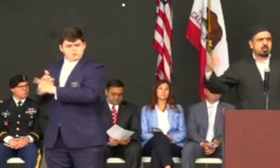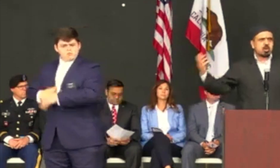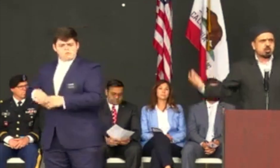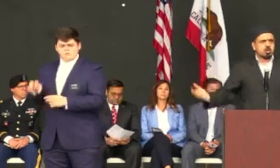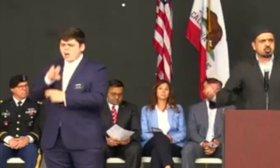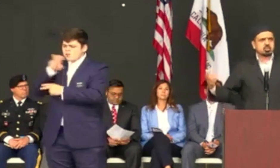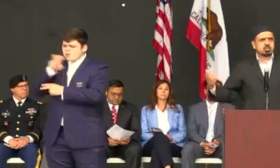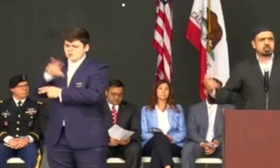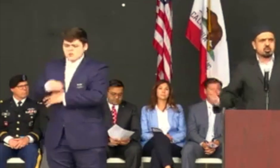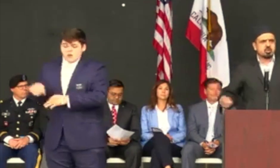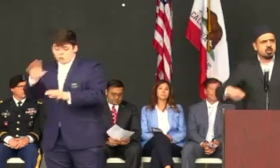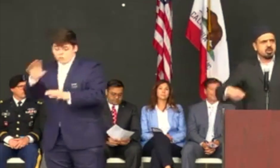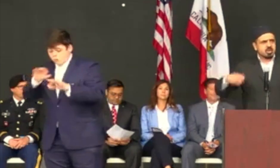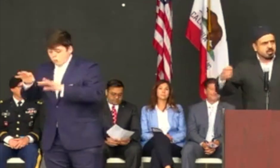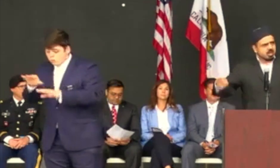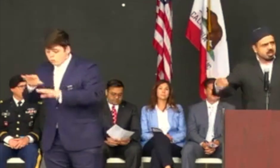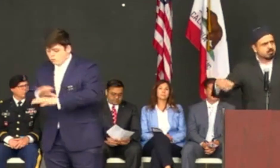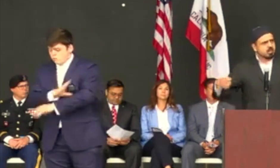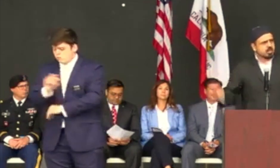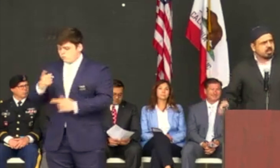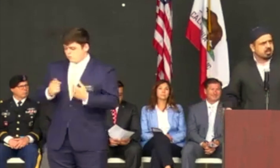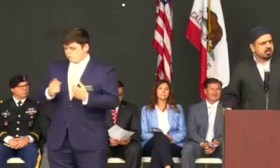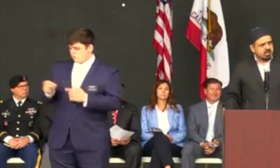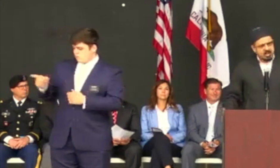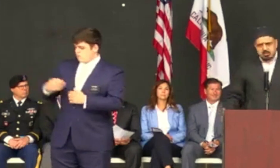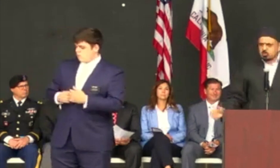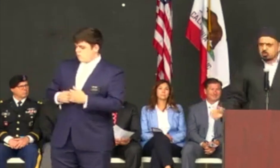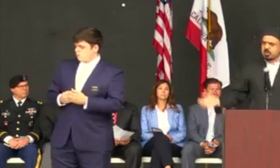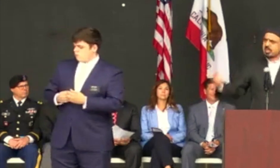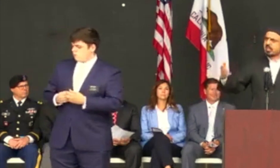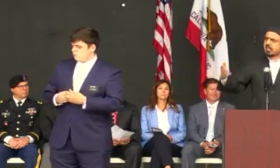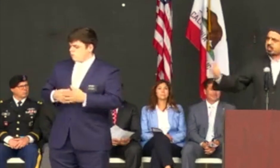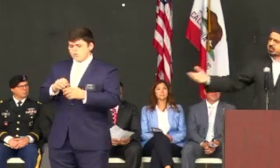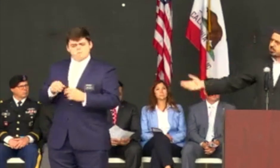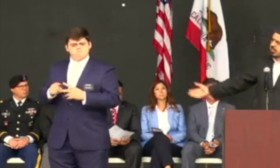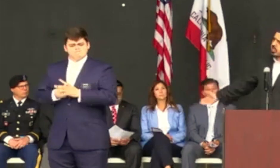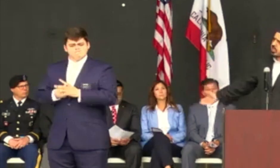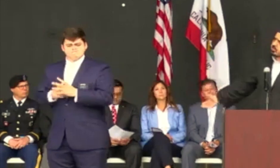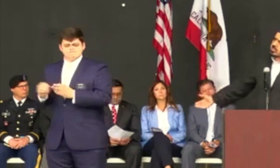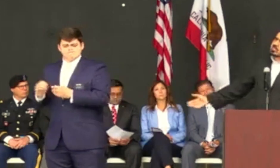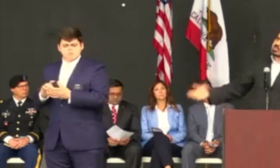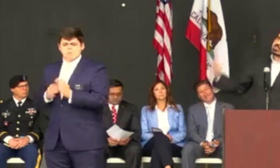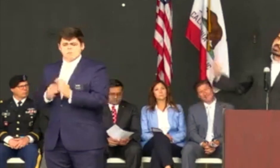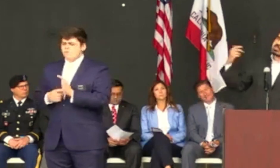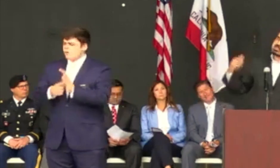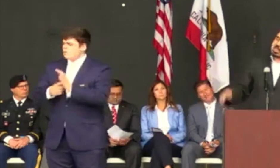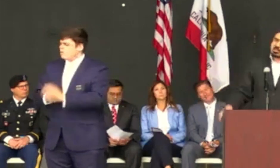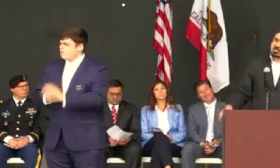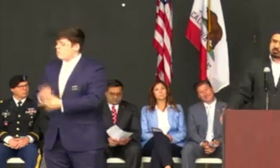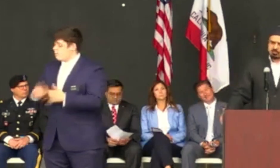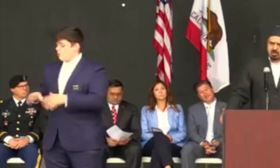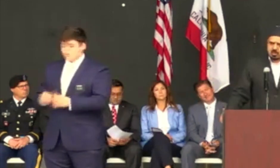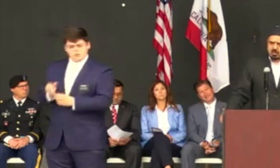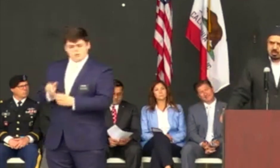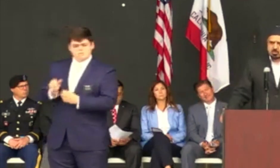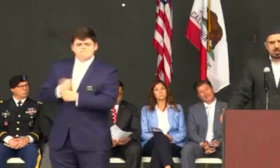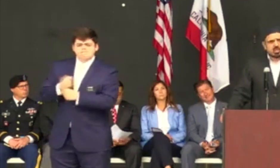watch the show, and they pay him money. And so, one day, somebody comes and steals his snake. So, he starts